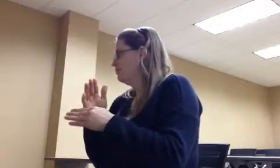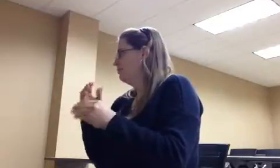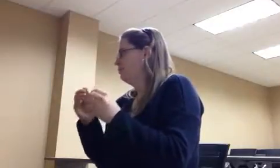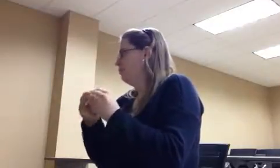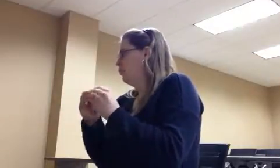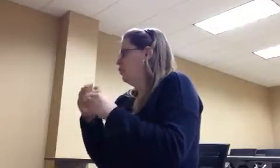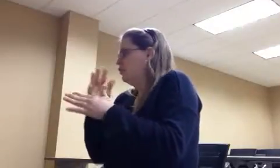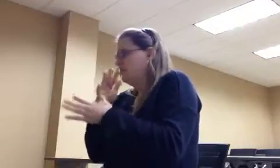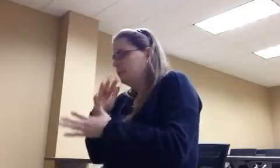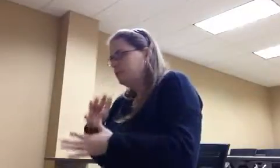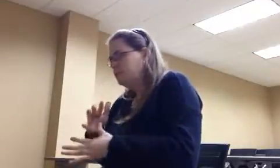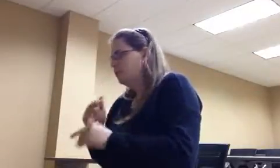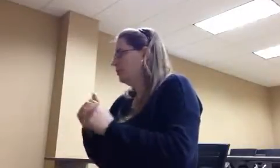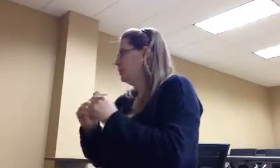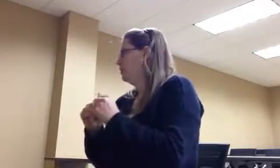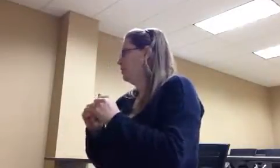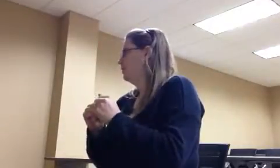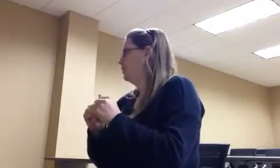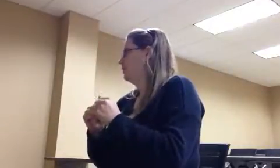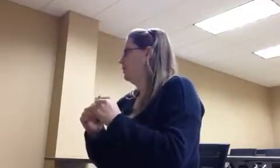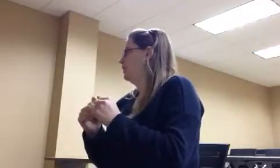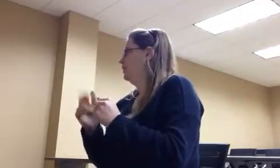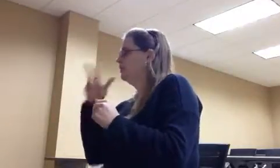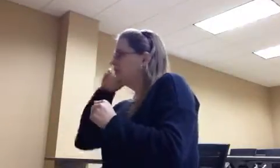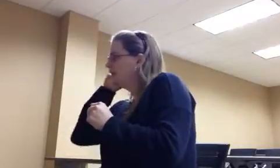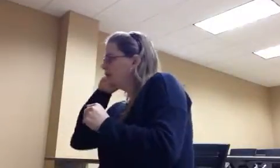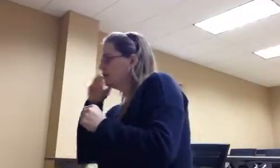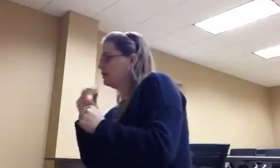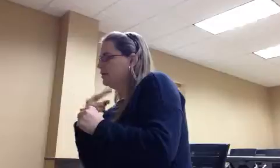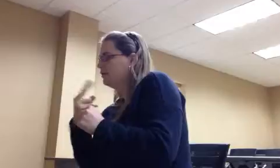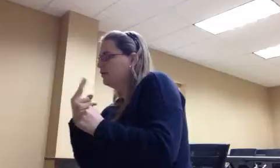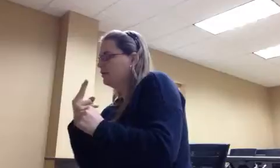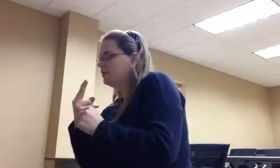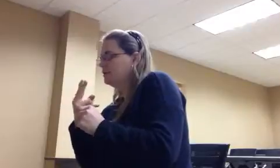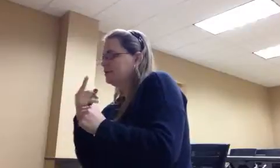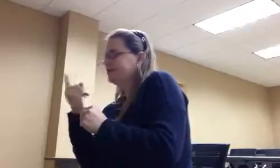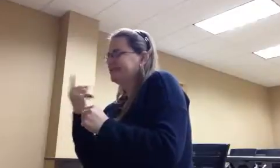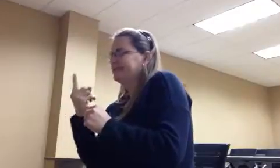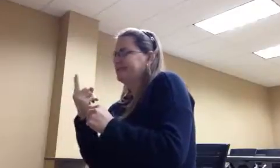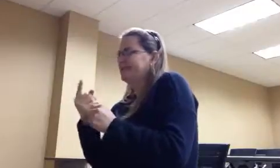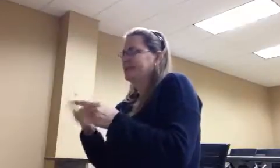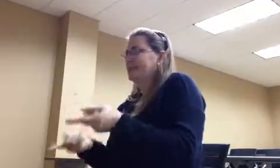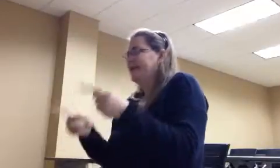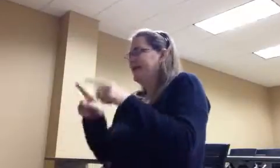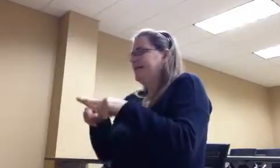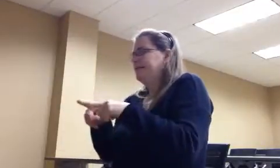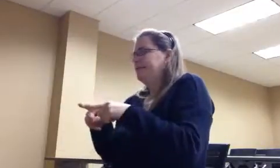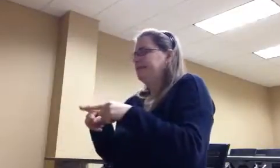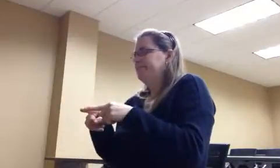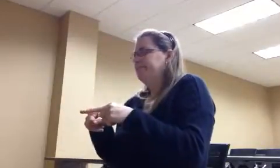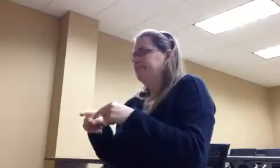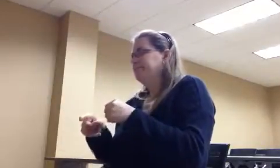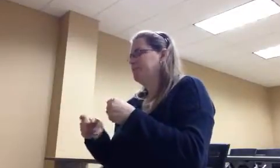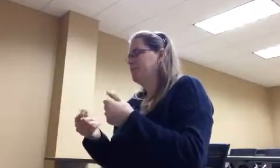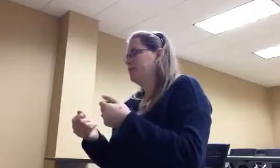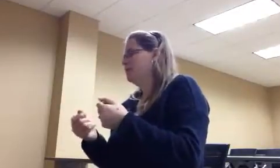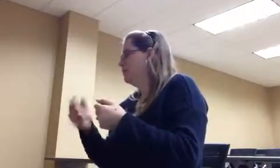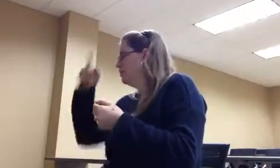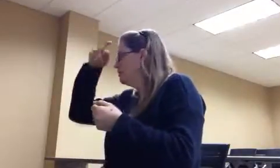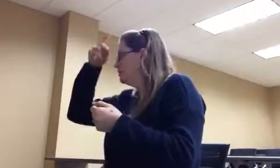voice about something that happened to us this summer. So track me with your eyes as I tell you who your partner is. You two are talking to each other. You